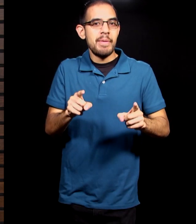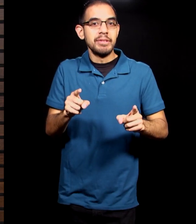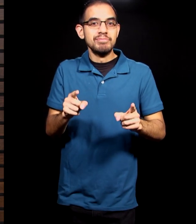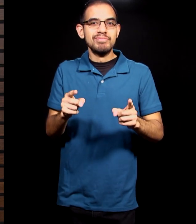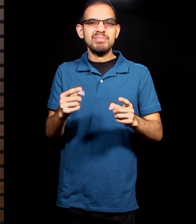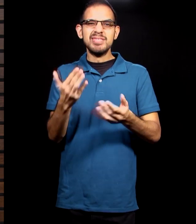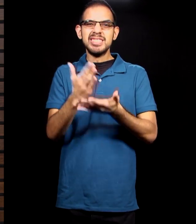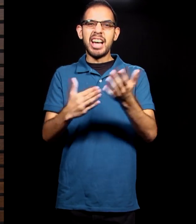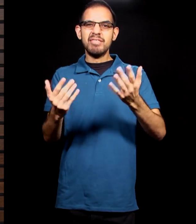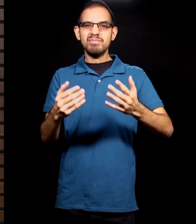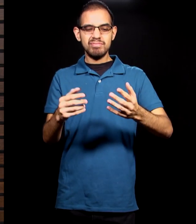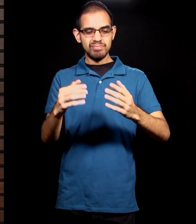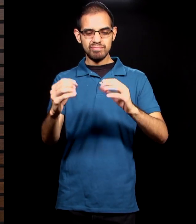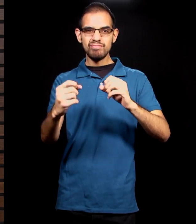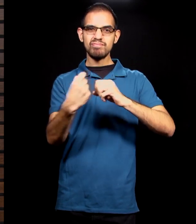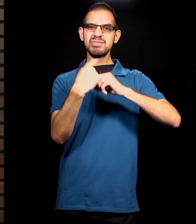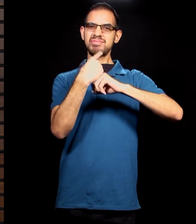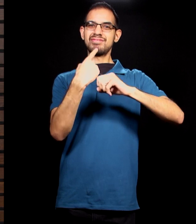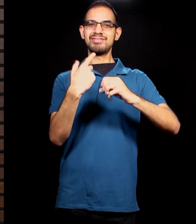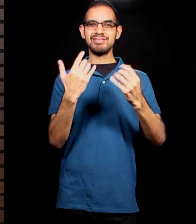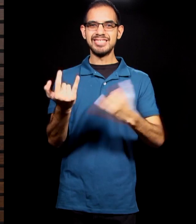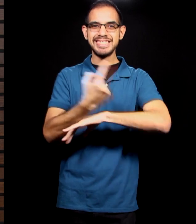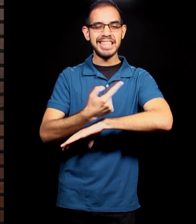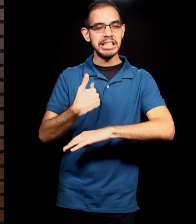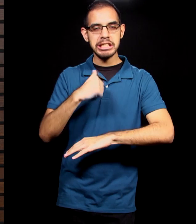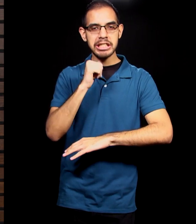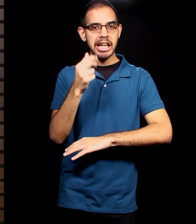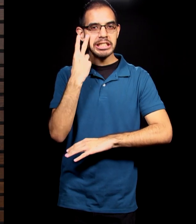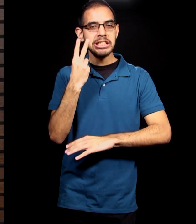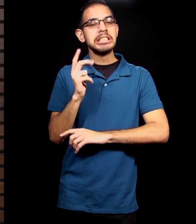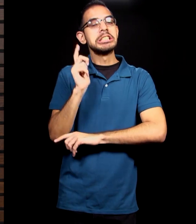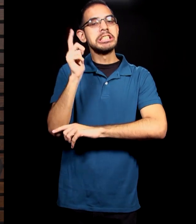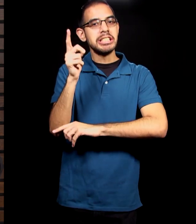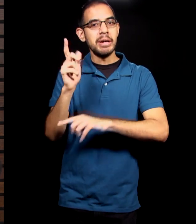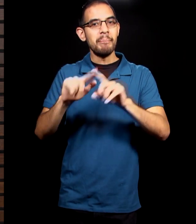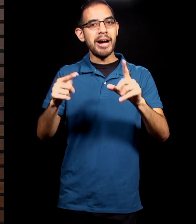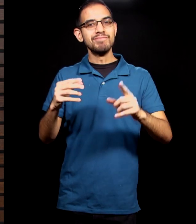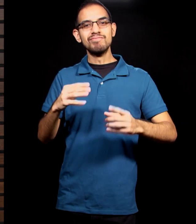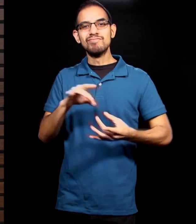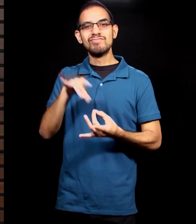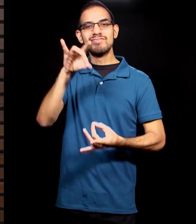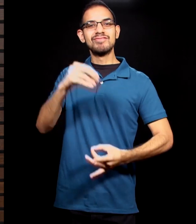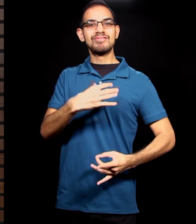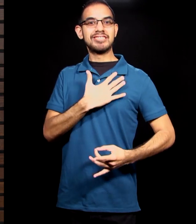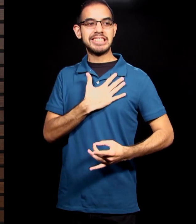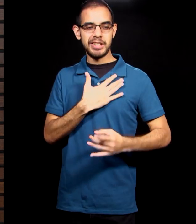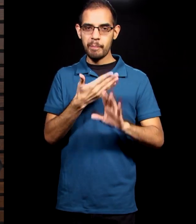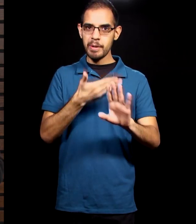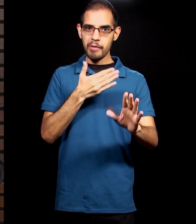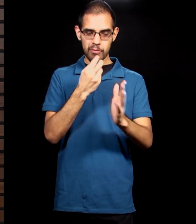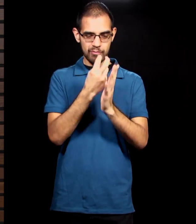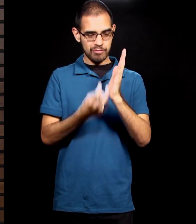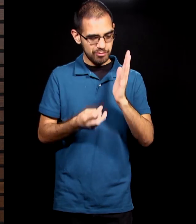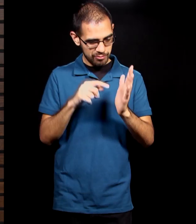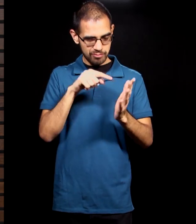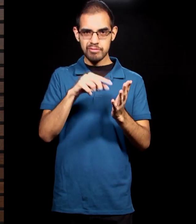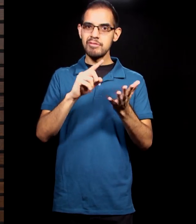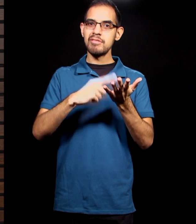I'm not going to see them until later, but my spirit might feel them. And let me say this before we jump into the text. We are in different times, and I want you to know something, that I